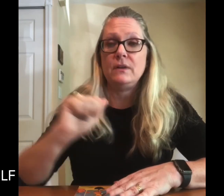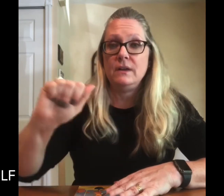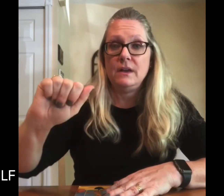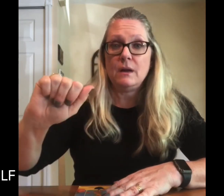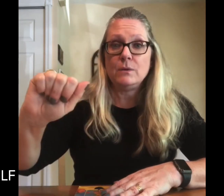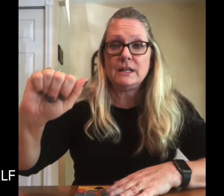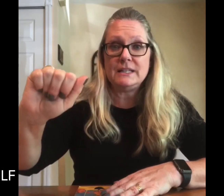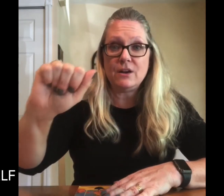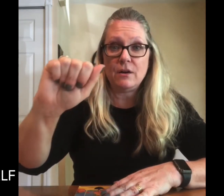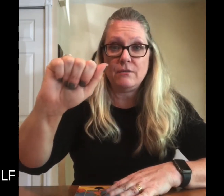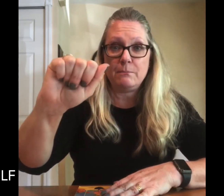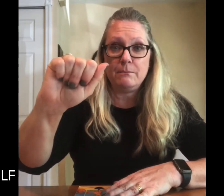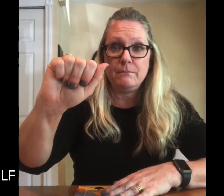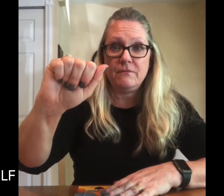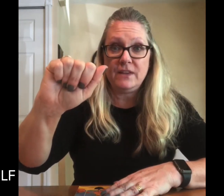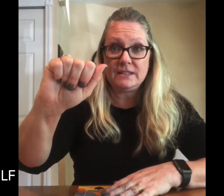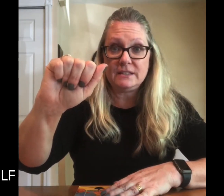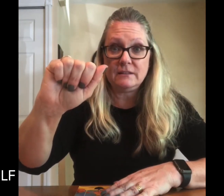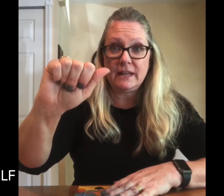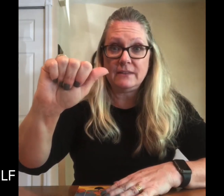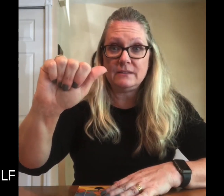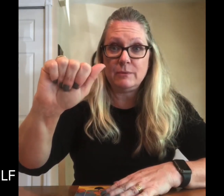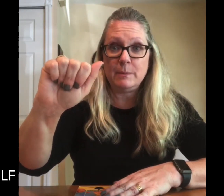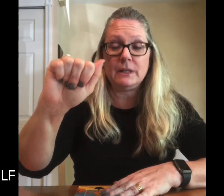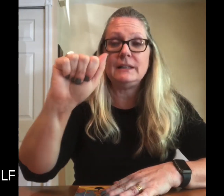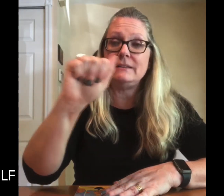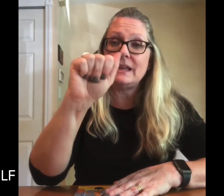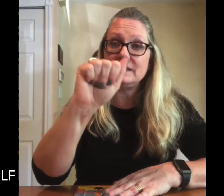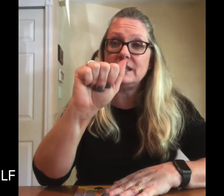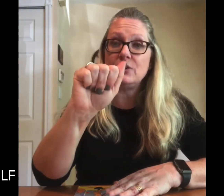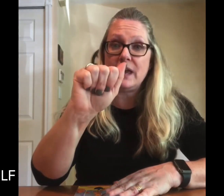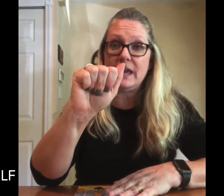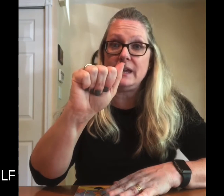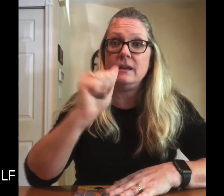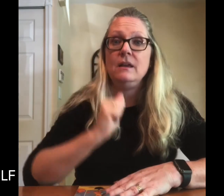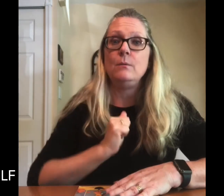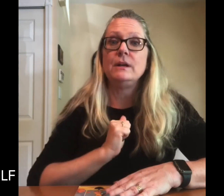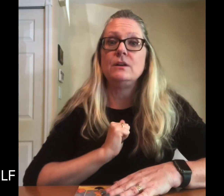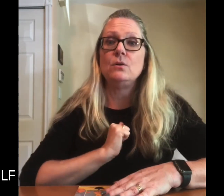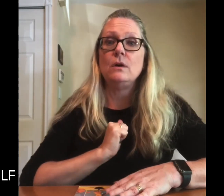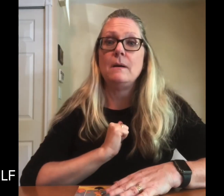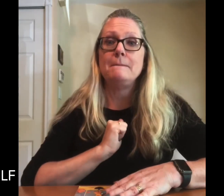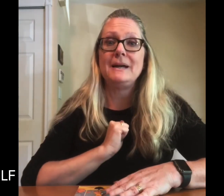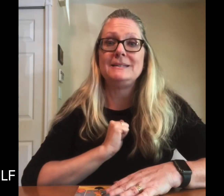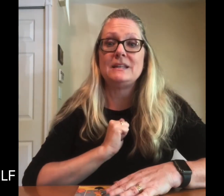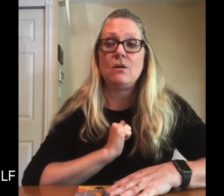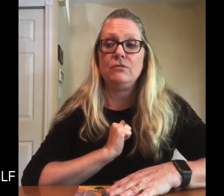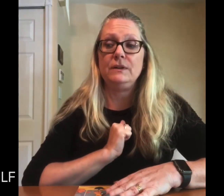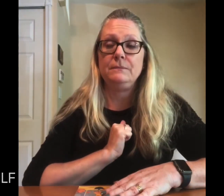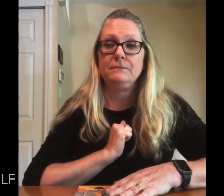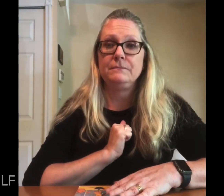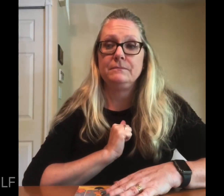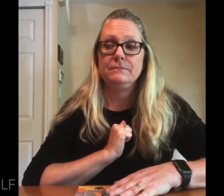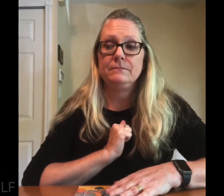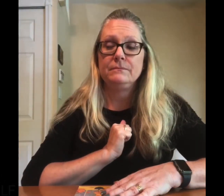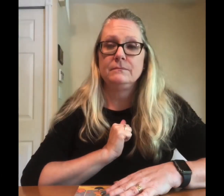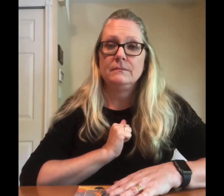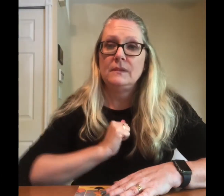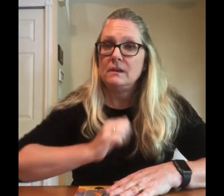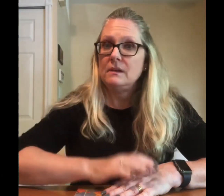And we're gonna take our fist like this. We put it like that. That's the letter A. We're gonna go myself. Now